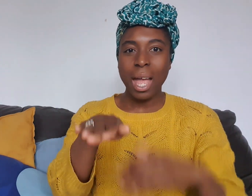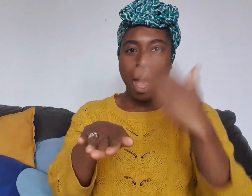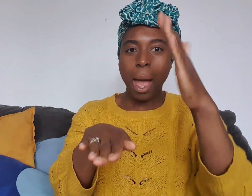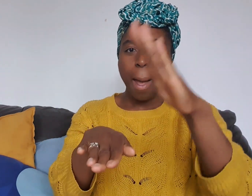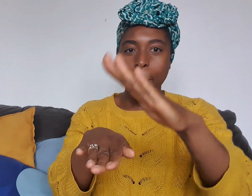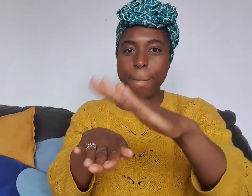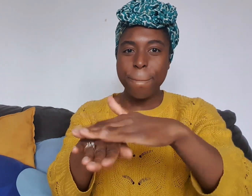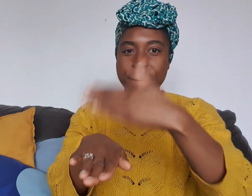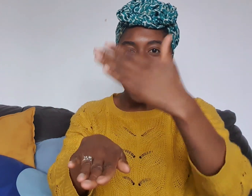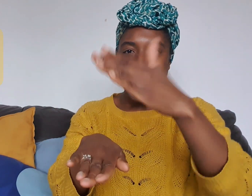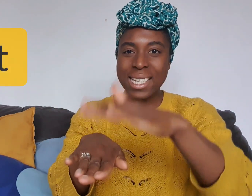Pet